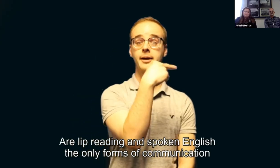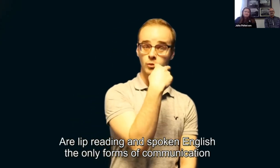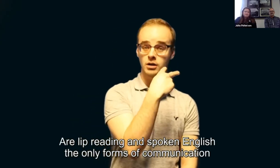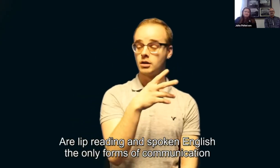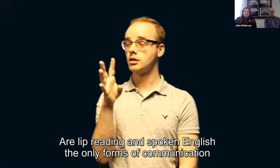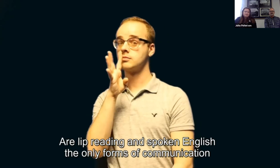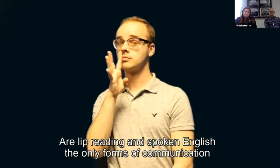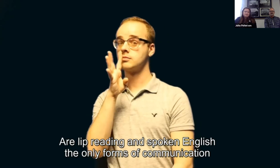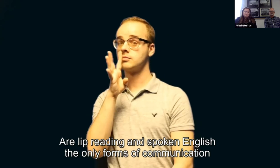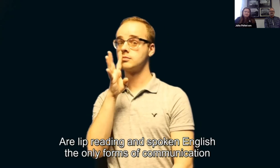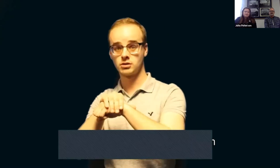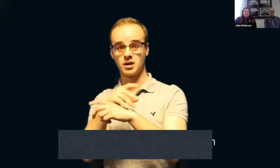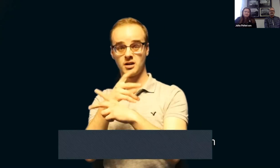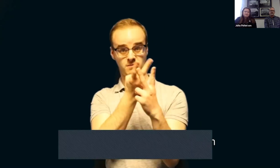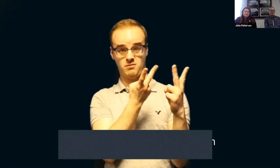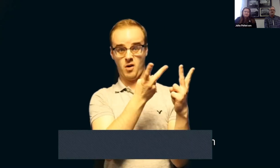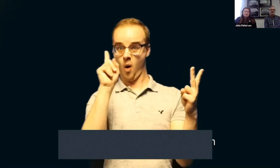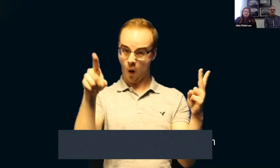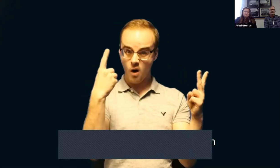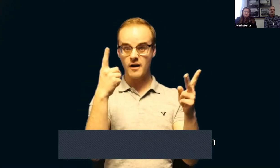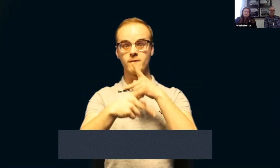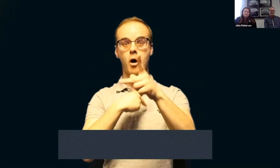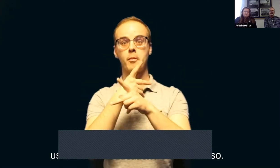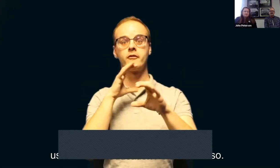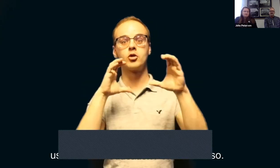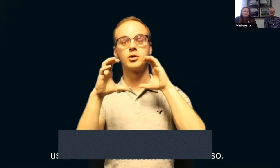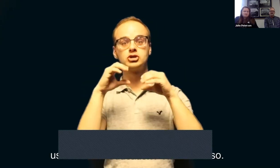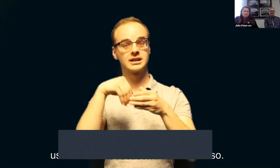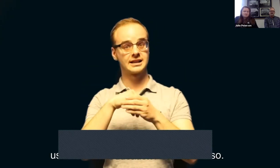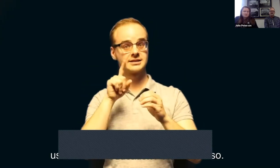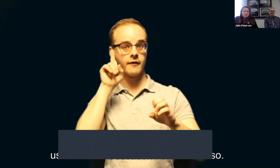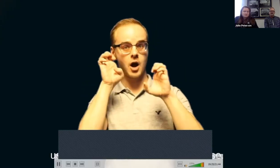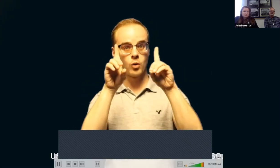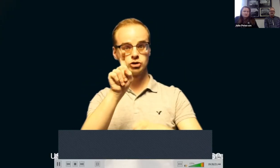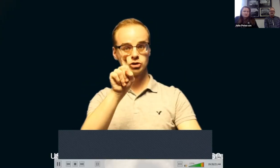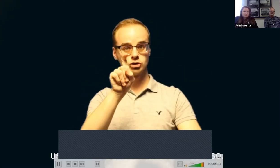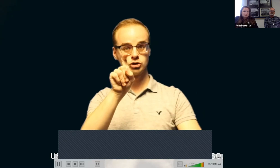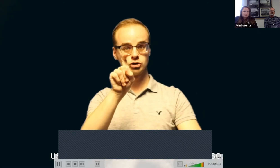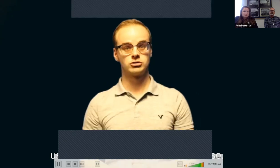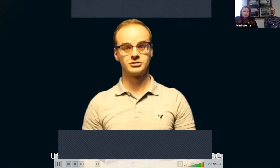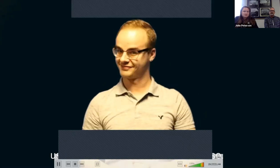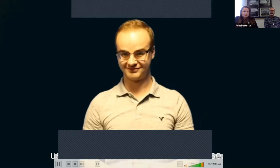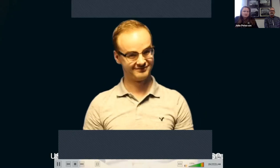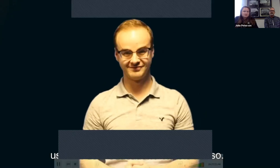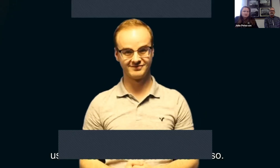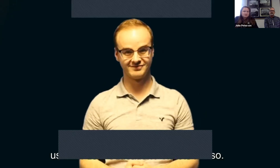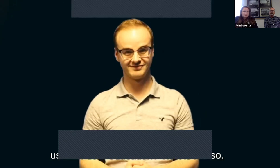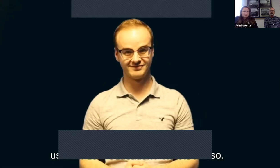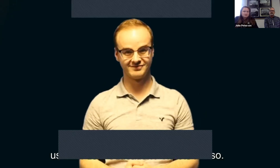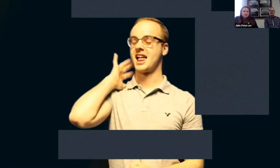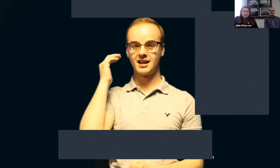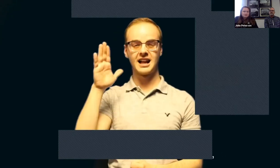Are lip reading and spoken English the only forms of communication used in deaf education? That is not so.